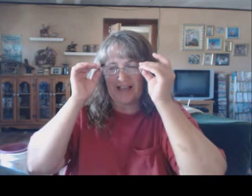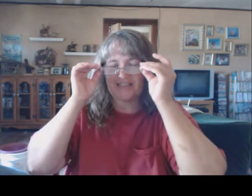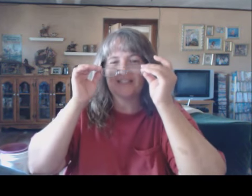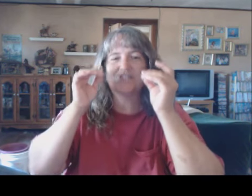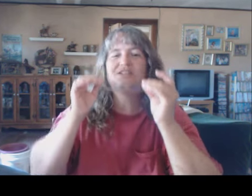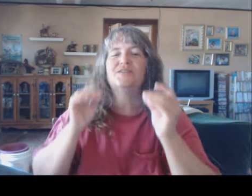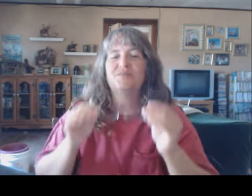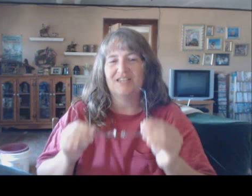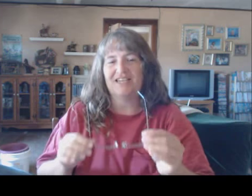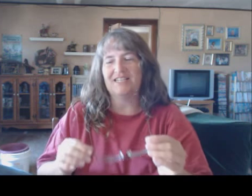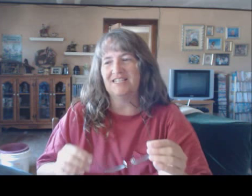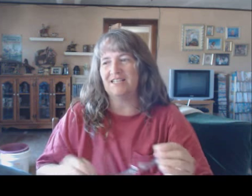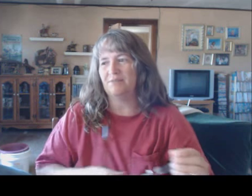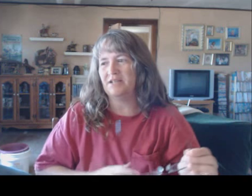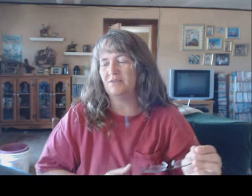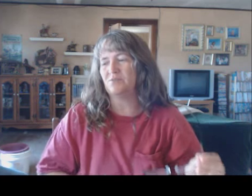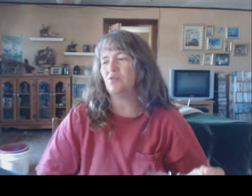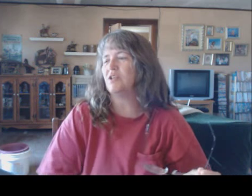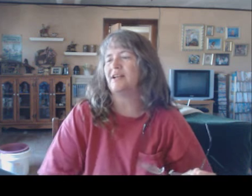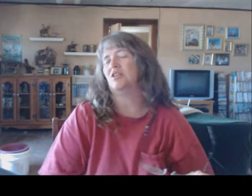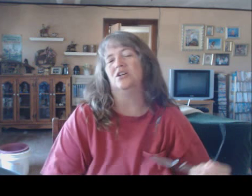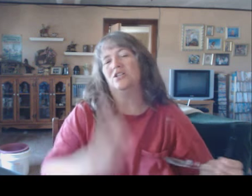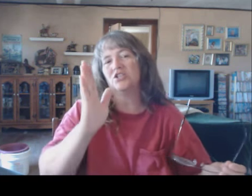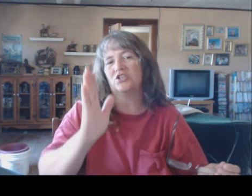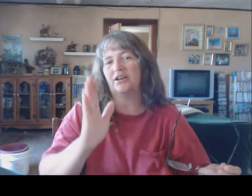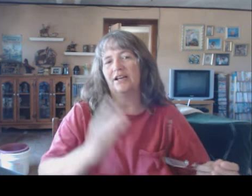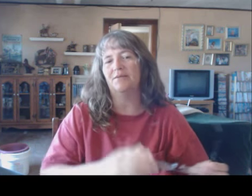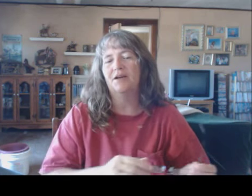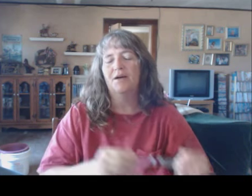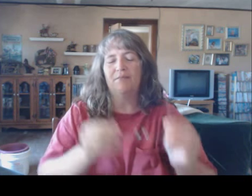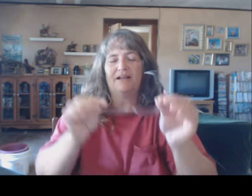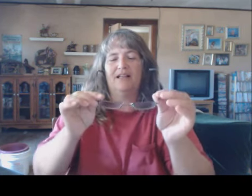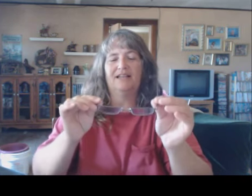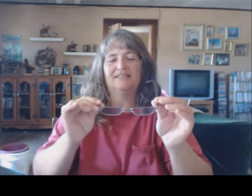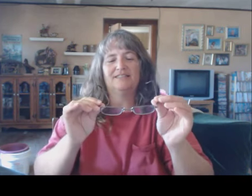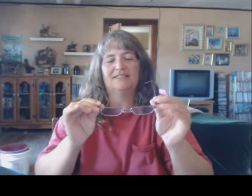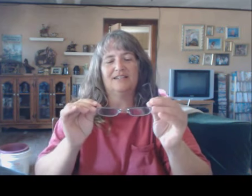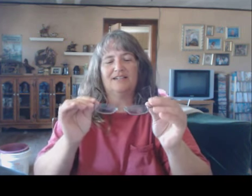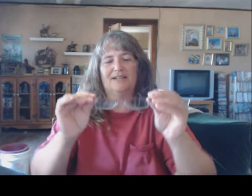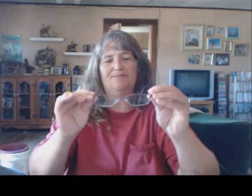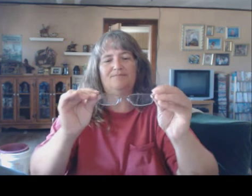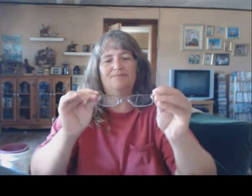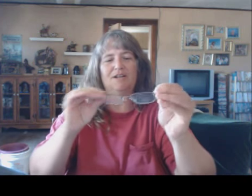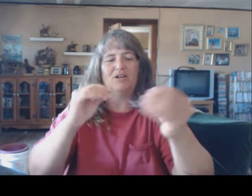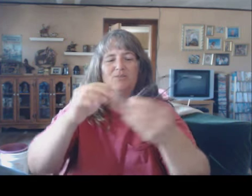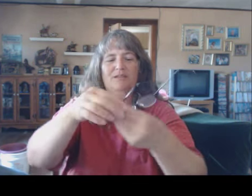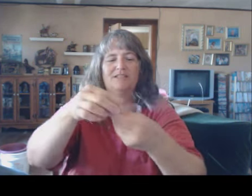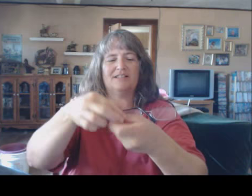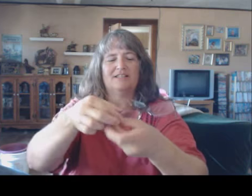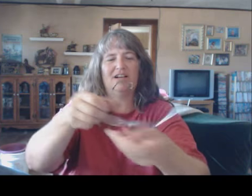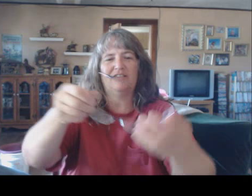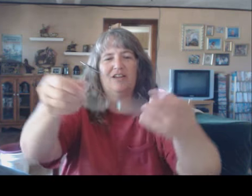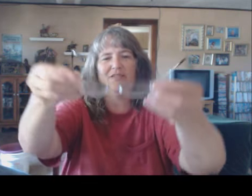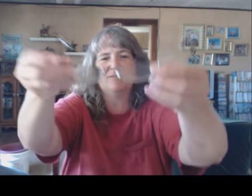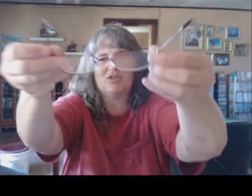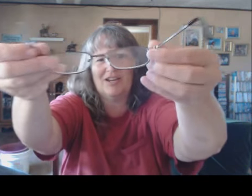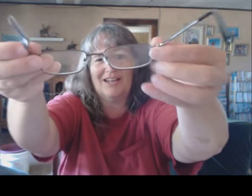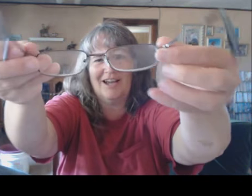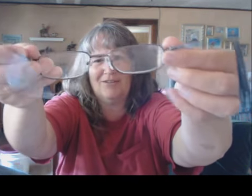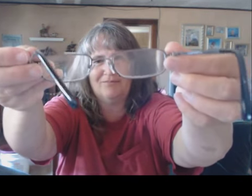glasses... He did, but it was more like a launch straight up. My glasses, um, my nose pieces, I still haven't gotten them straightened out.